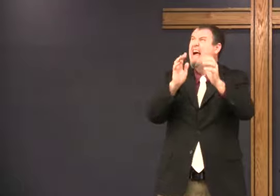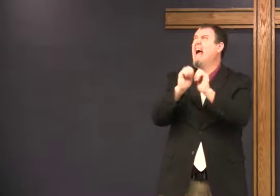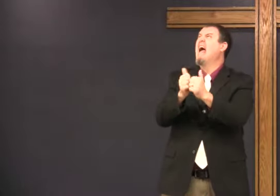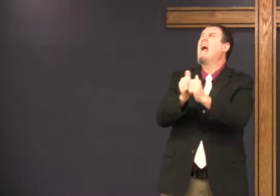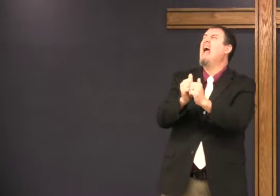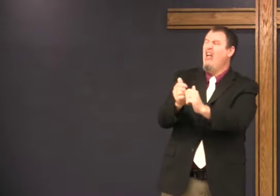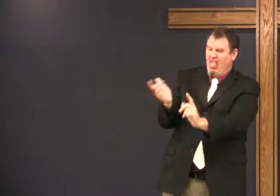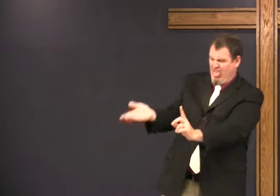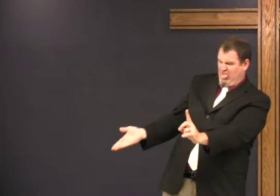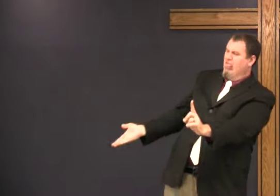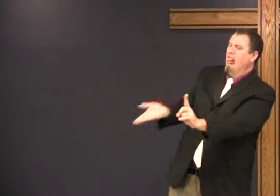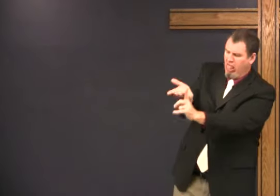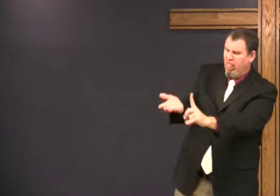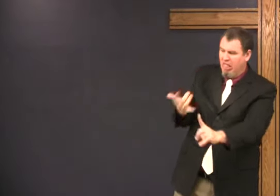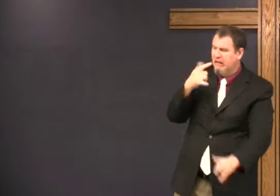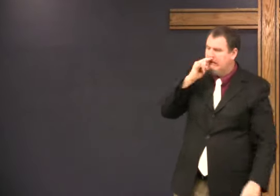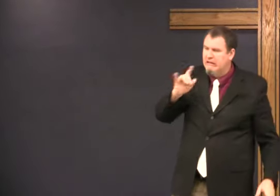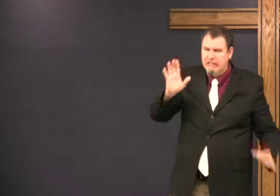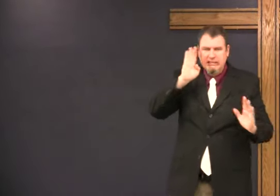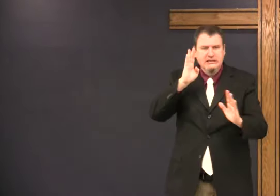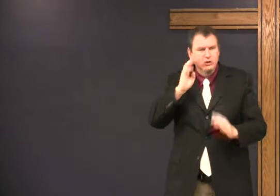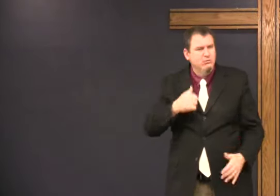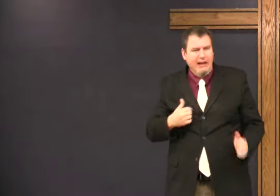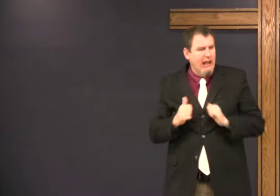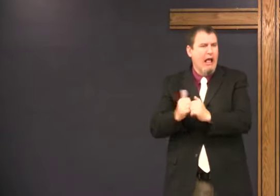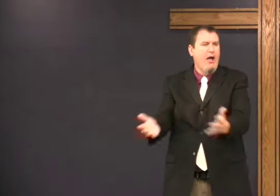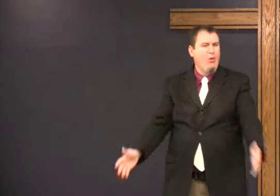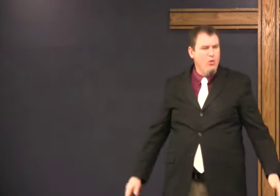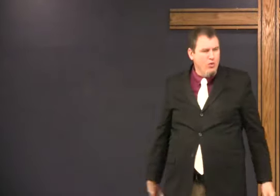People have tried to invent these systems of teaching.